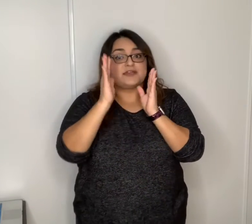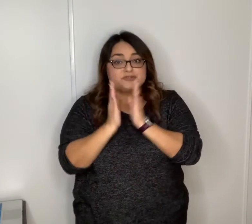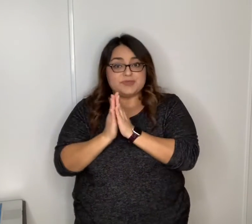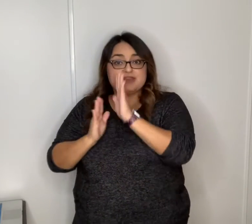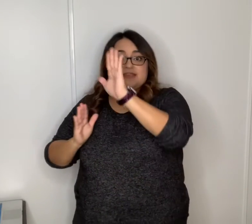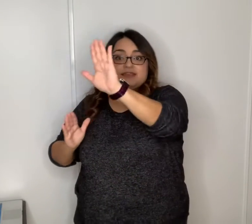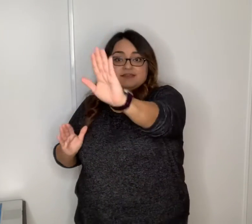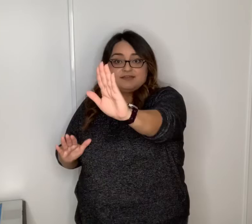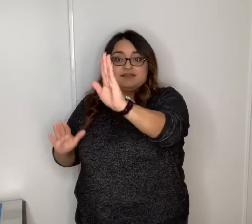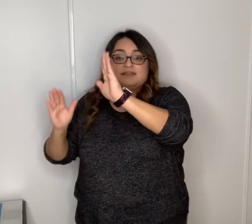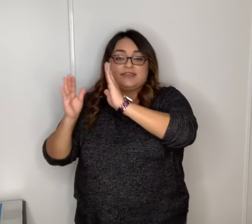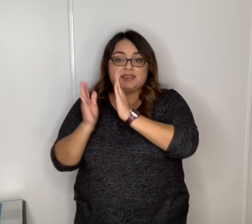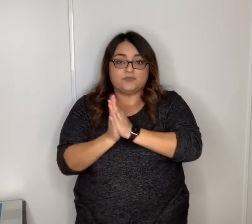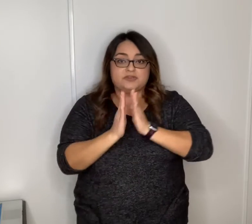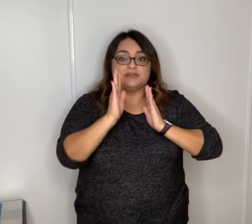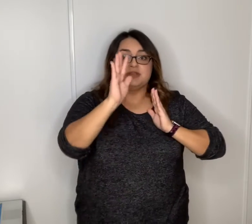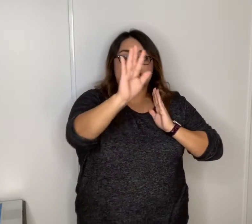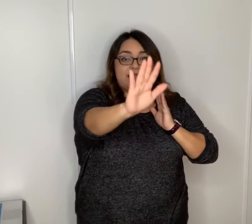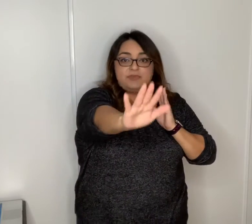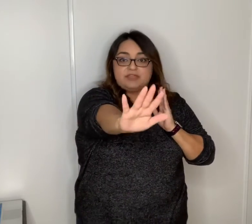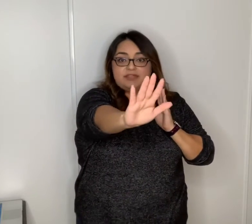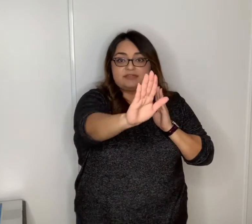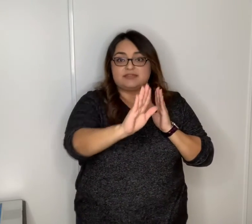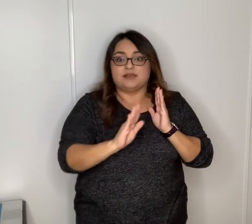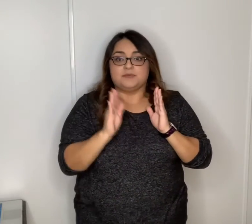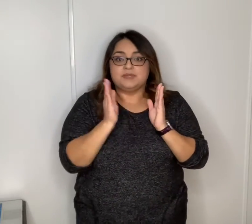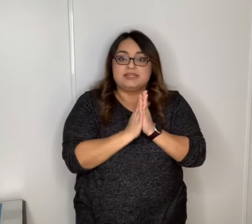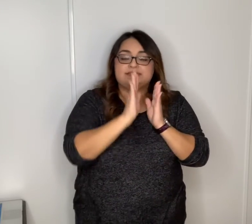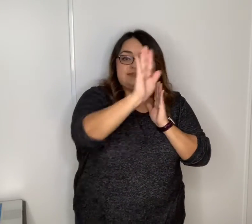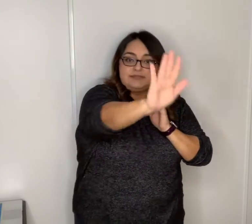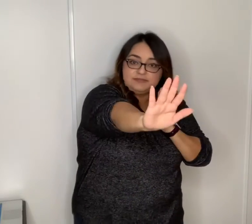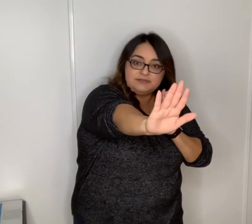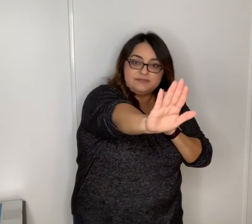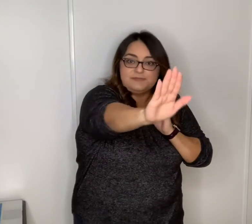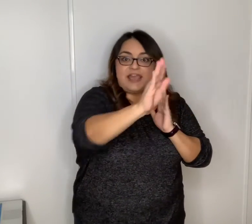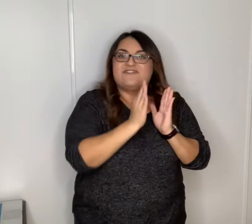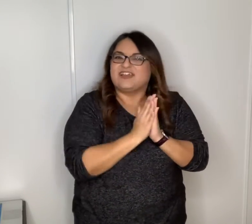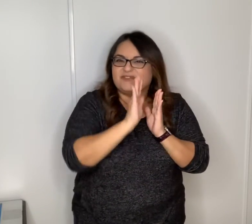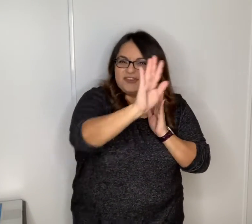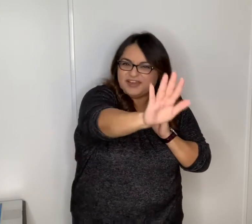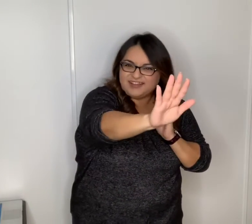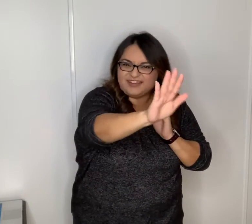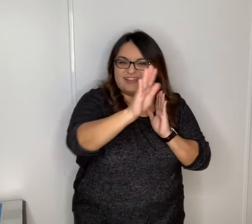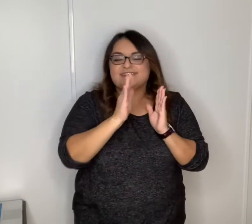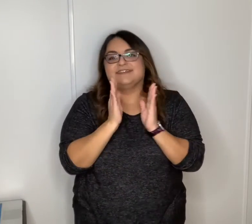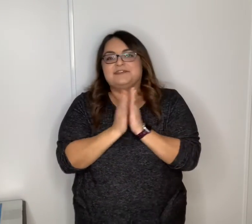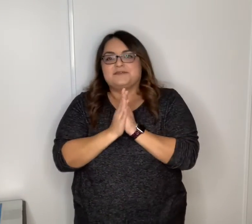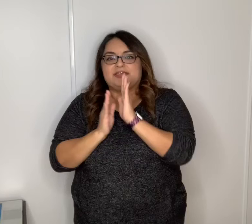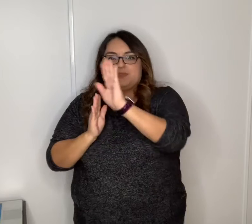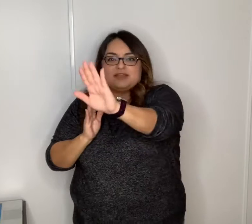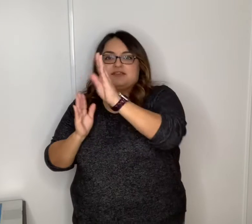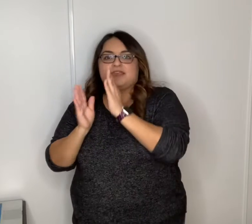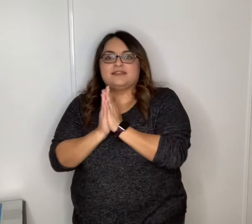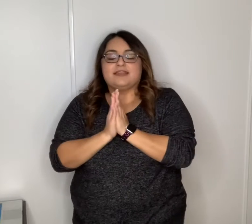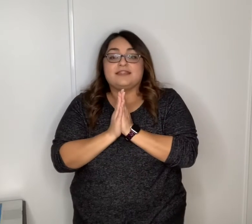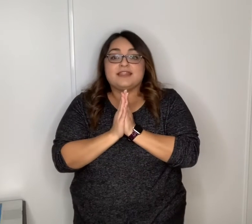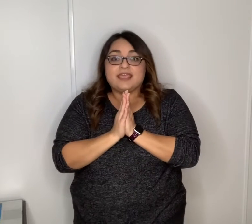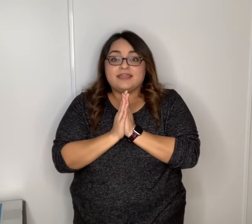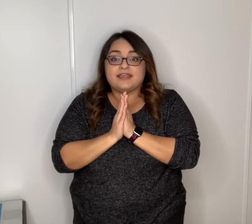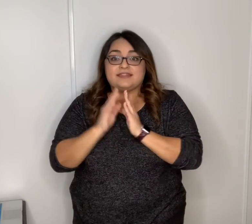actual patty cake game where you're clapping and then um high-fiving their hand i guess right patting their hand and then at